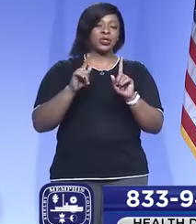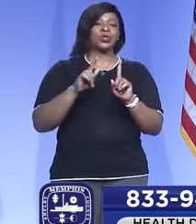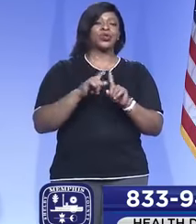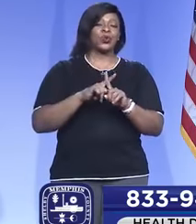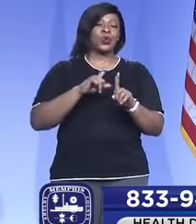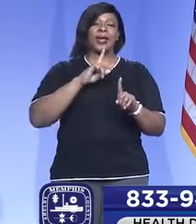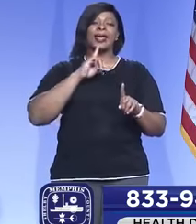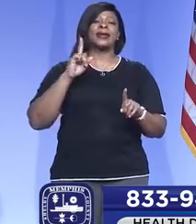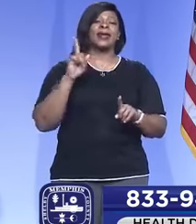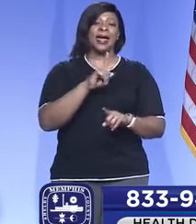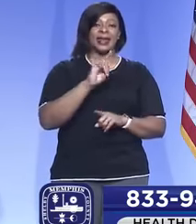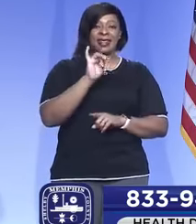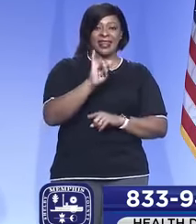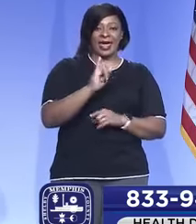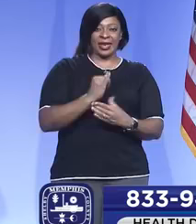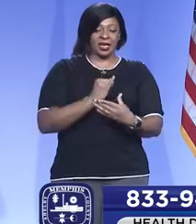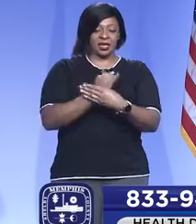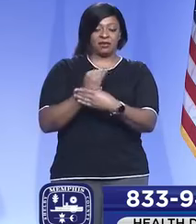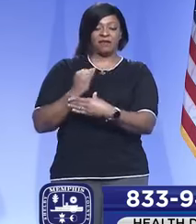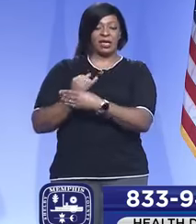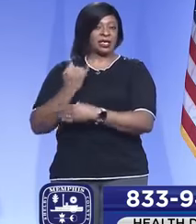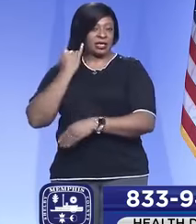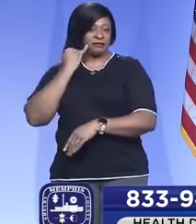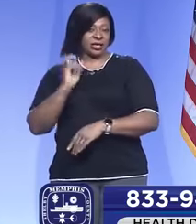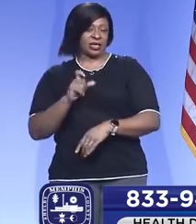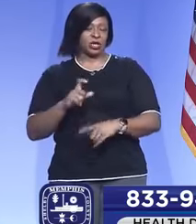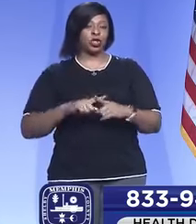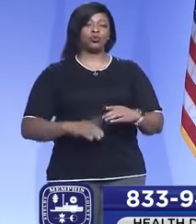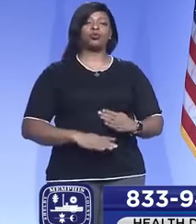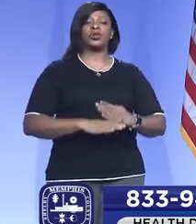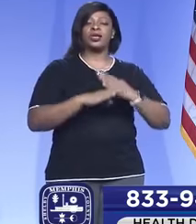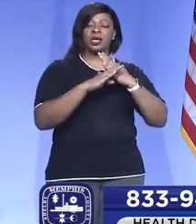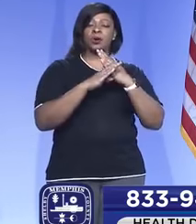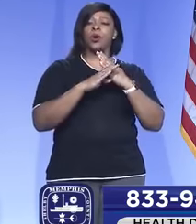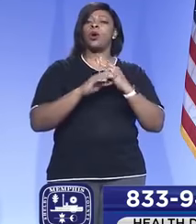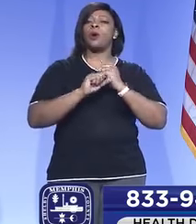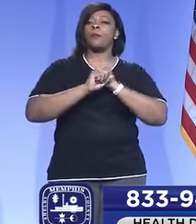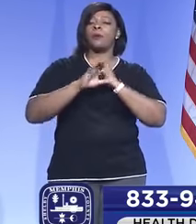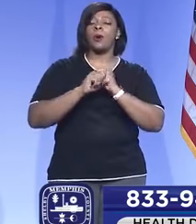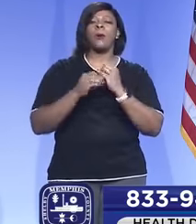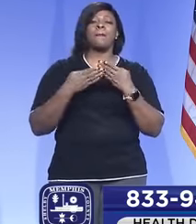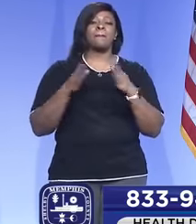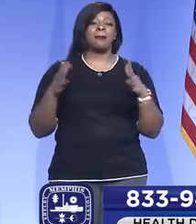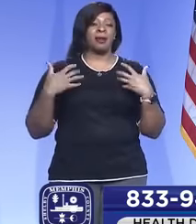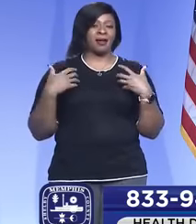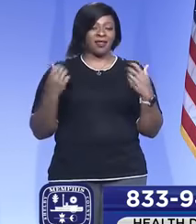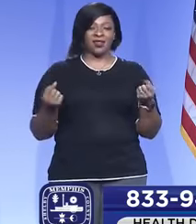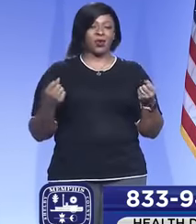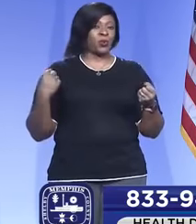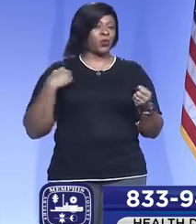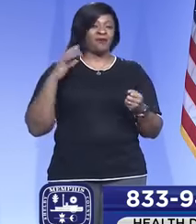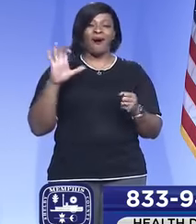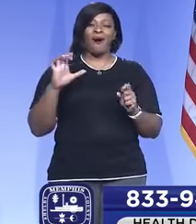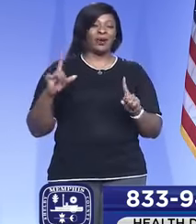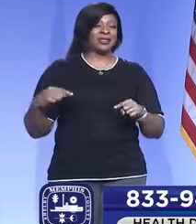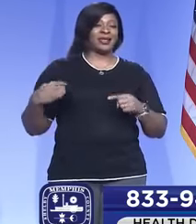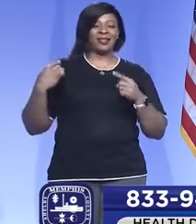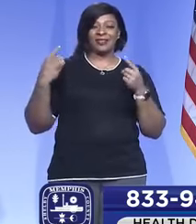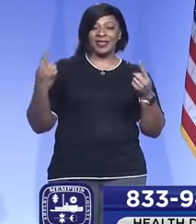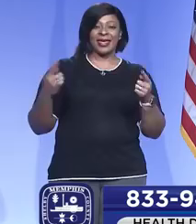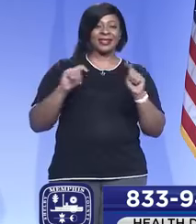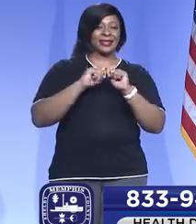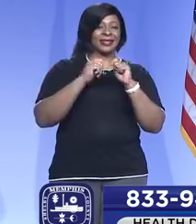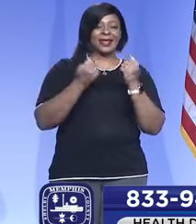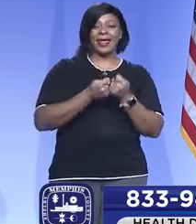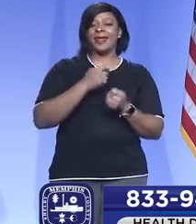those interventions necessary to protect or promote the public's health. But we have always done that as a